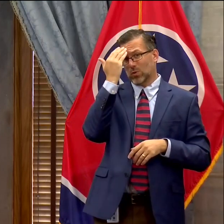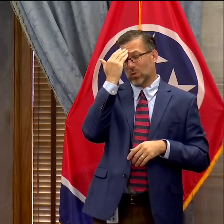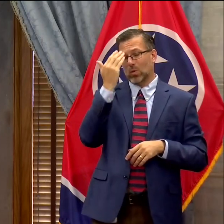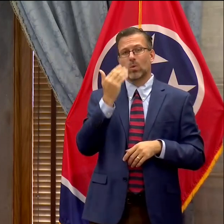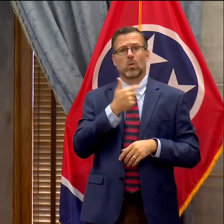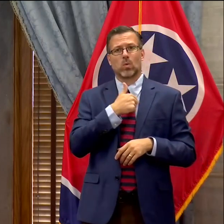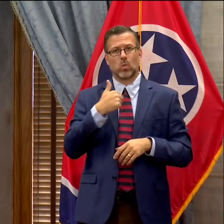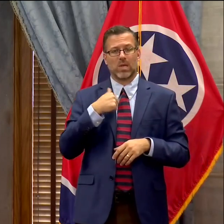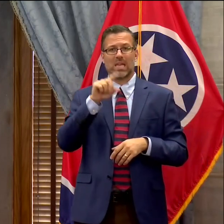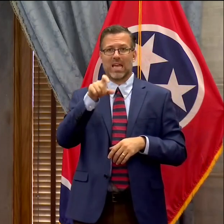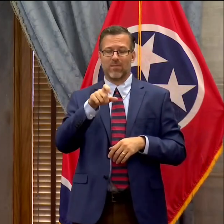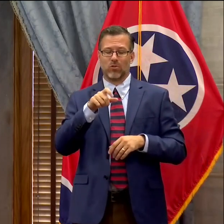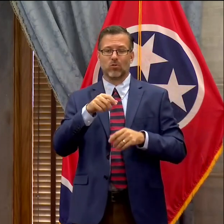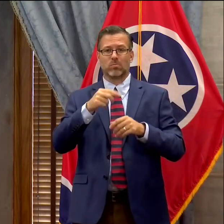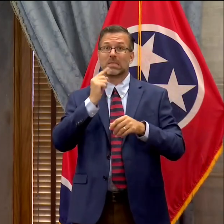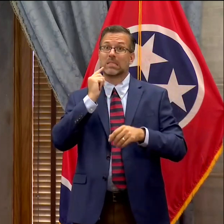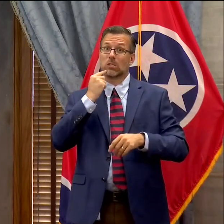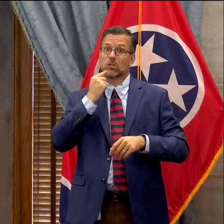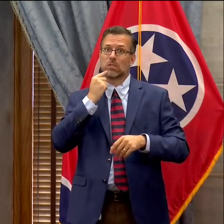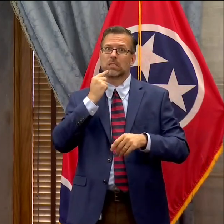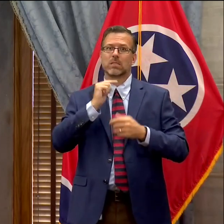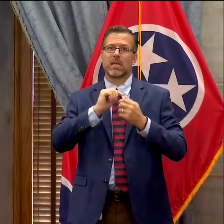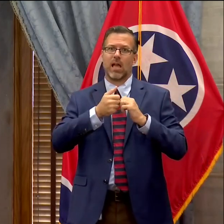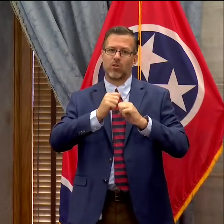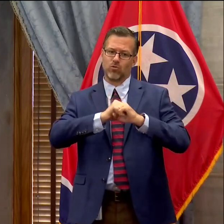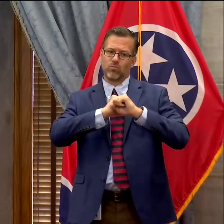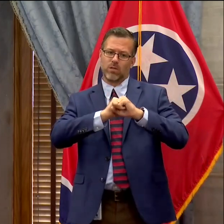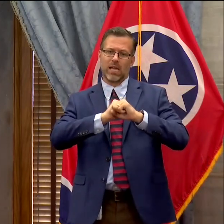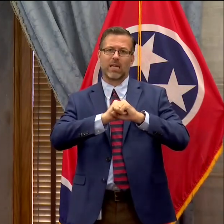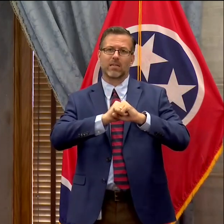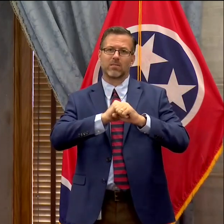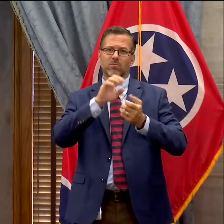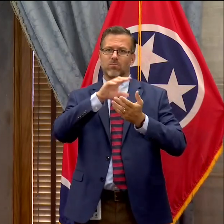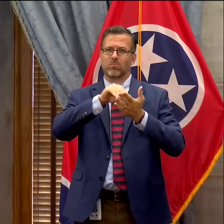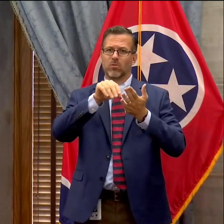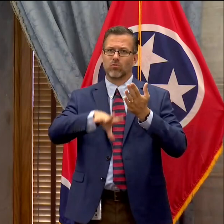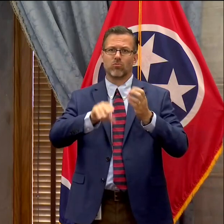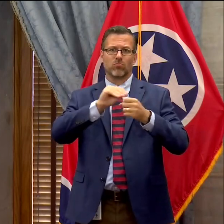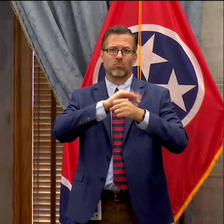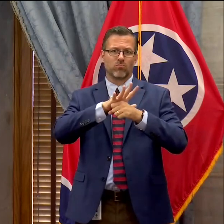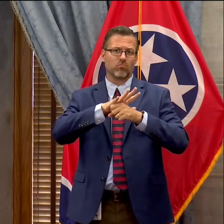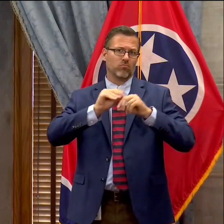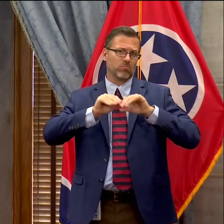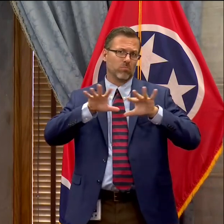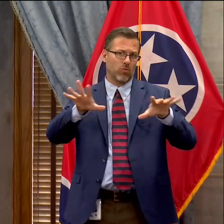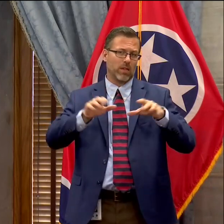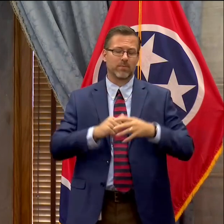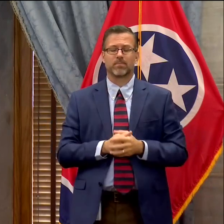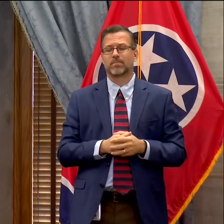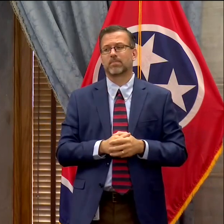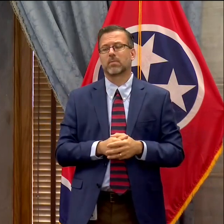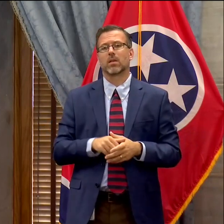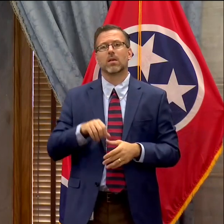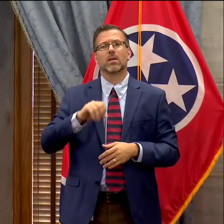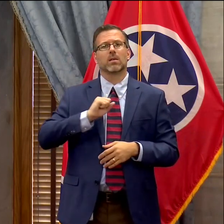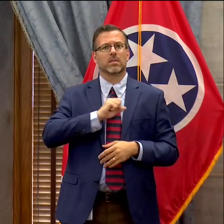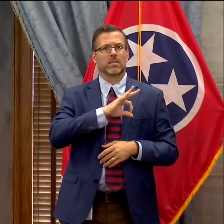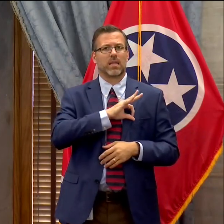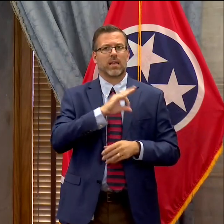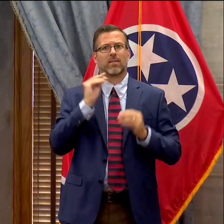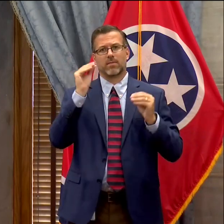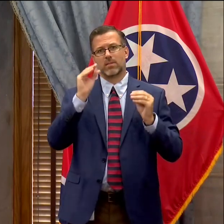mitigating risk. Campus faculty and student leaders have contributed to our return plans and an implementation